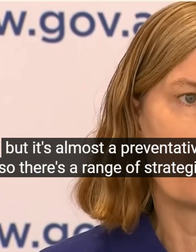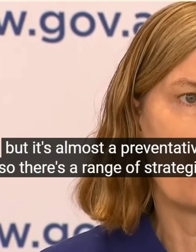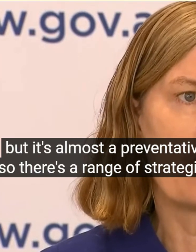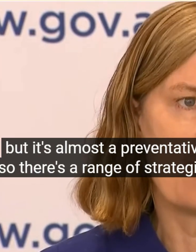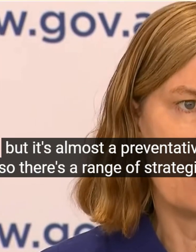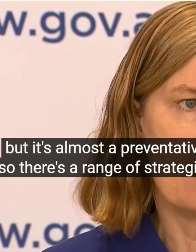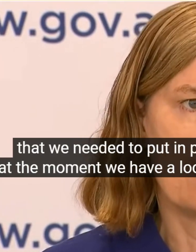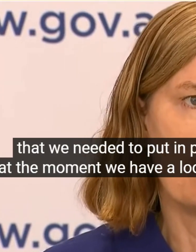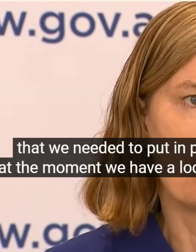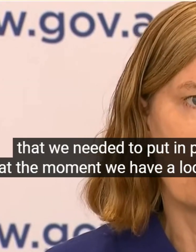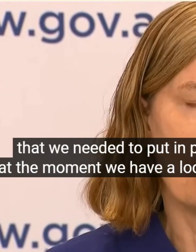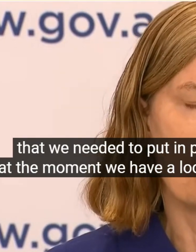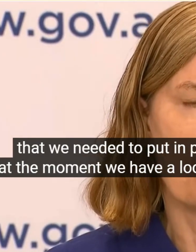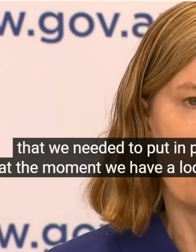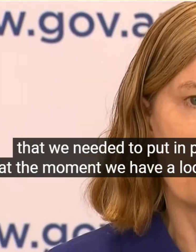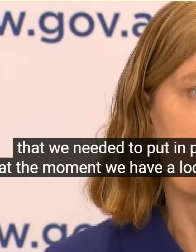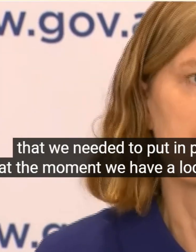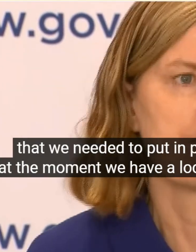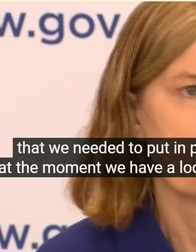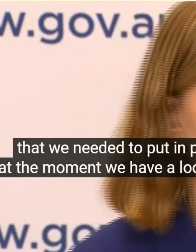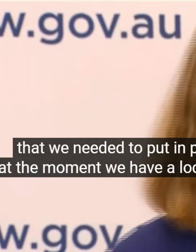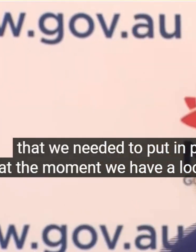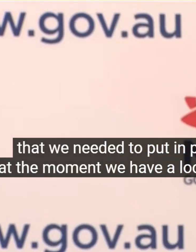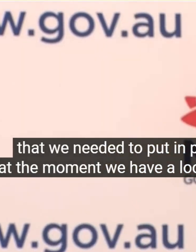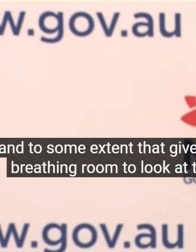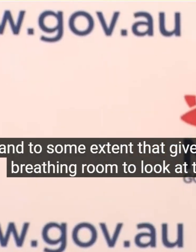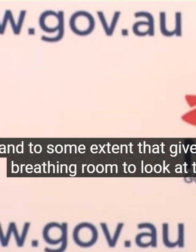The Measures Of Controlling That Seeding Into The Regions